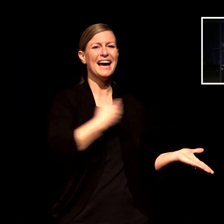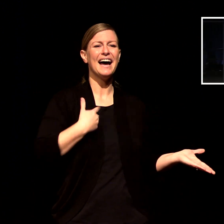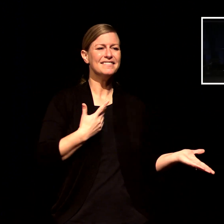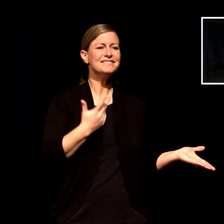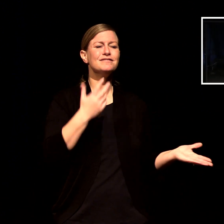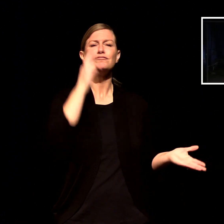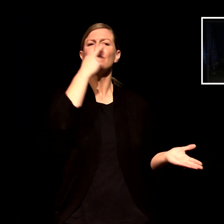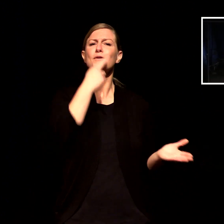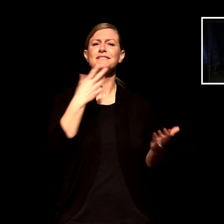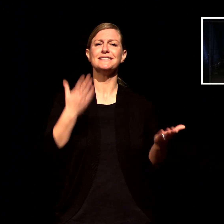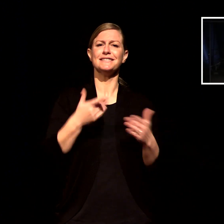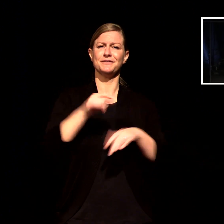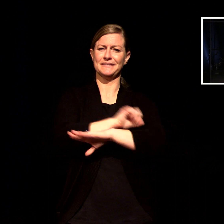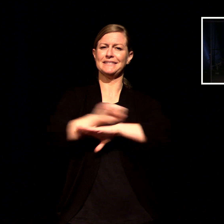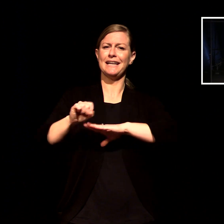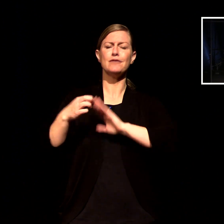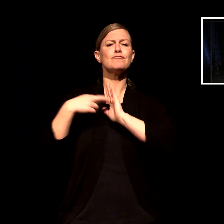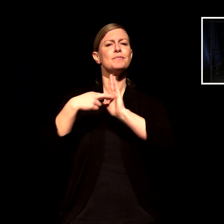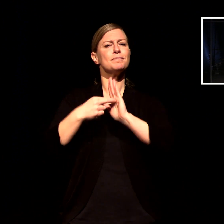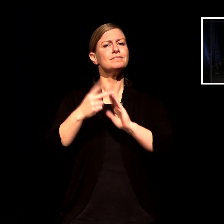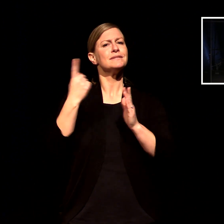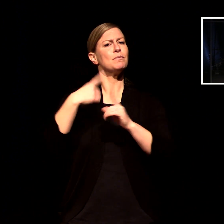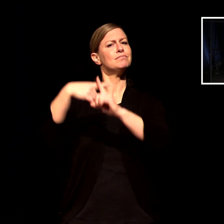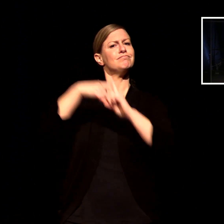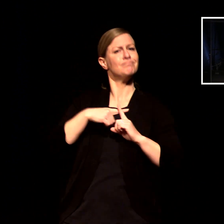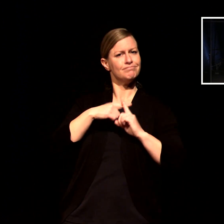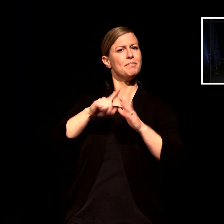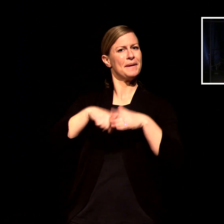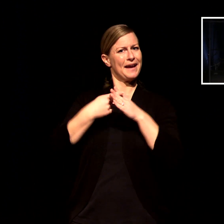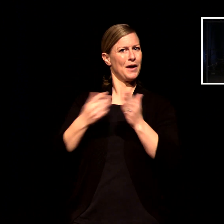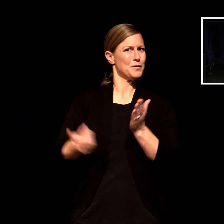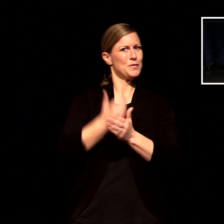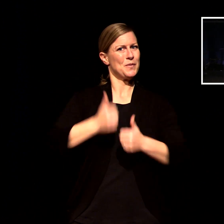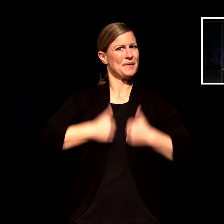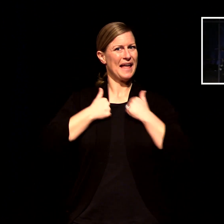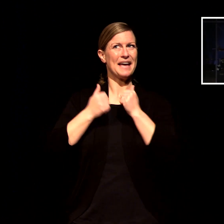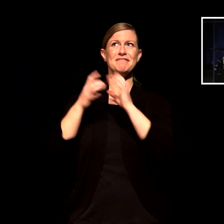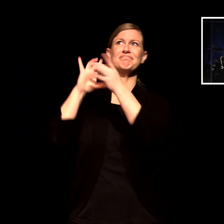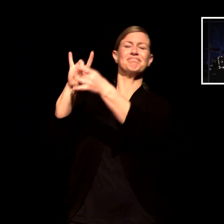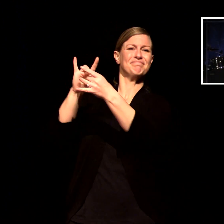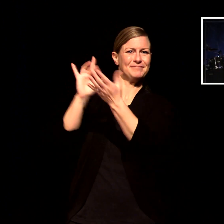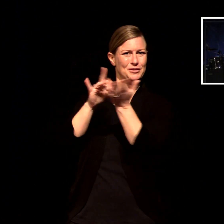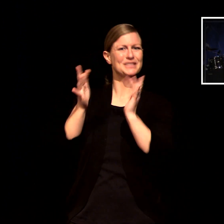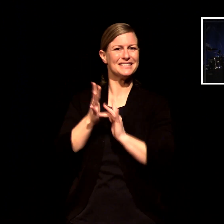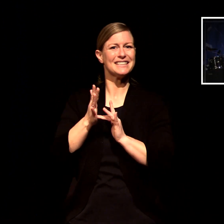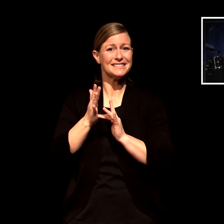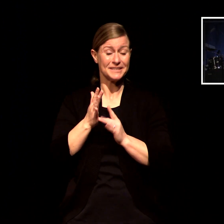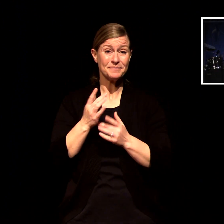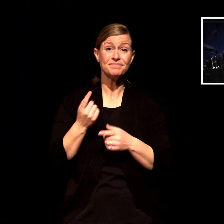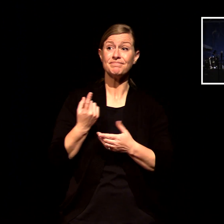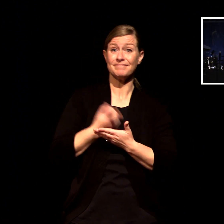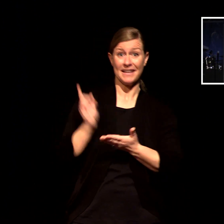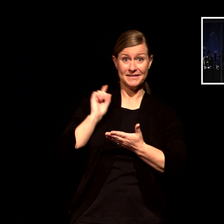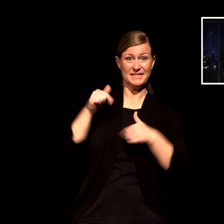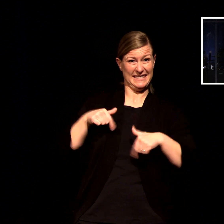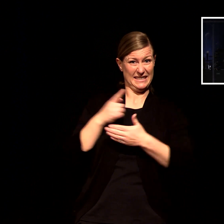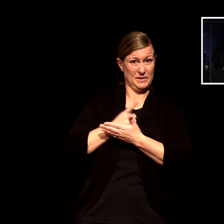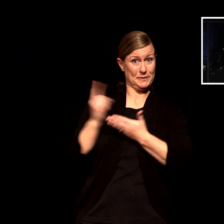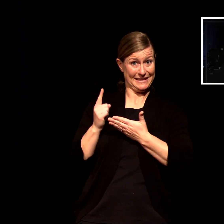their faith in Jesus has begun new life with Jesus so this past week at our food pantry ministry feed Salem we